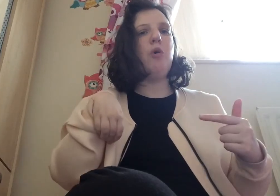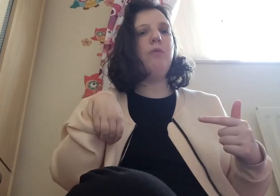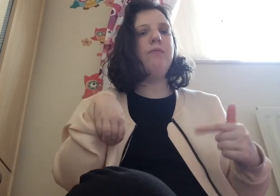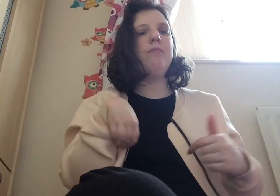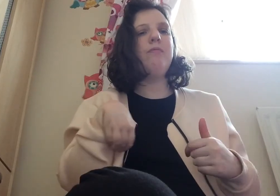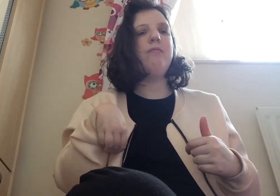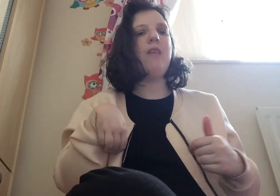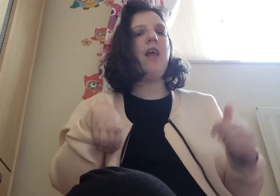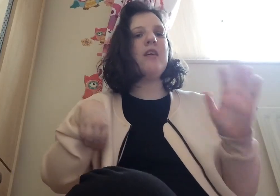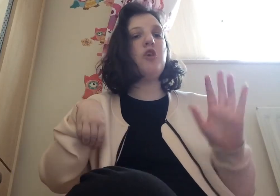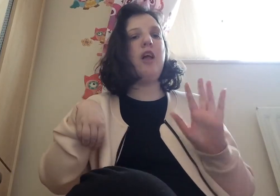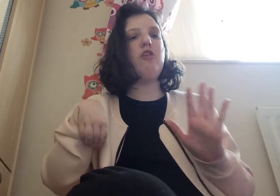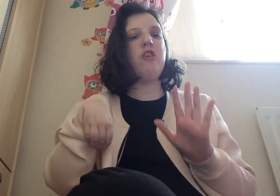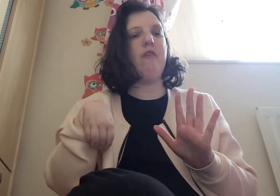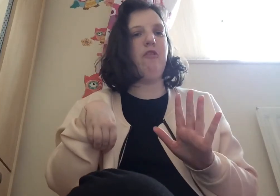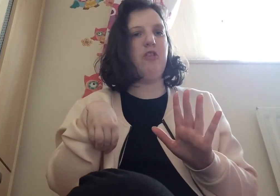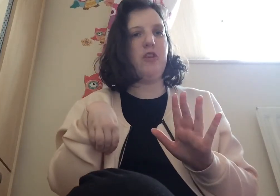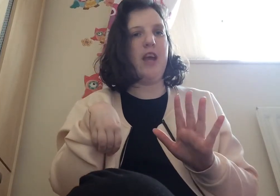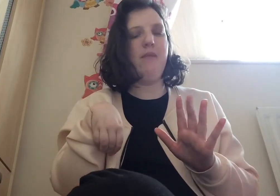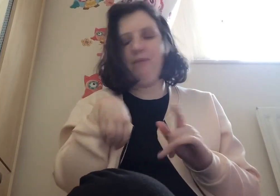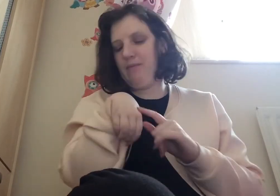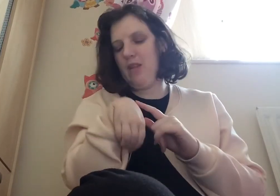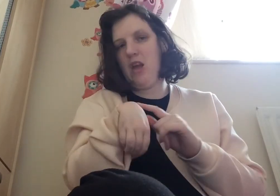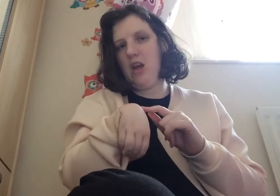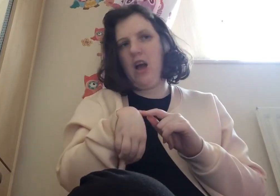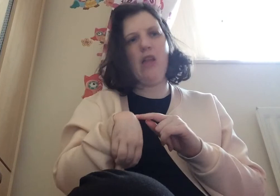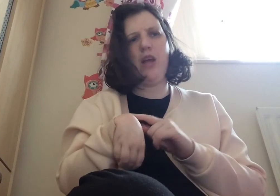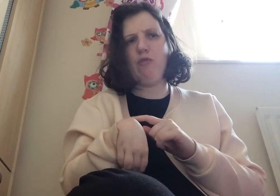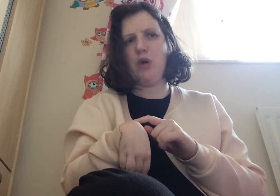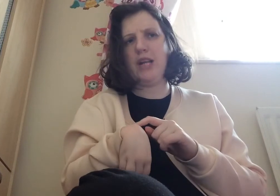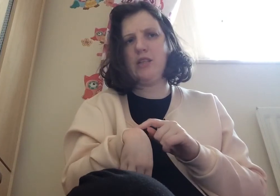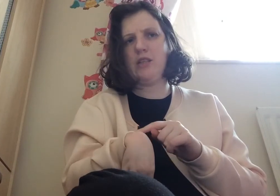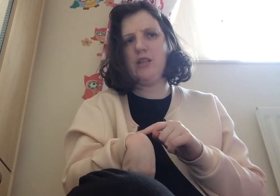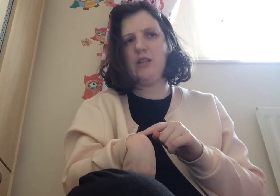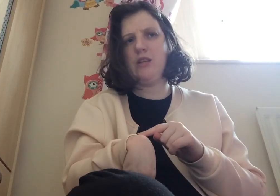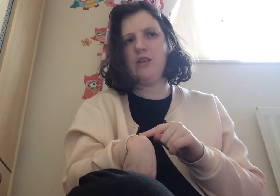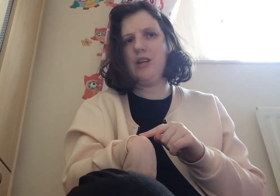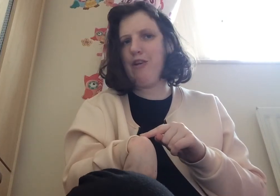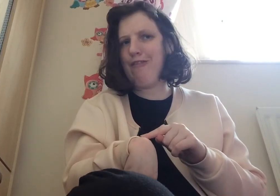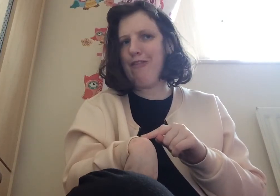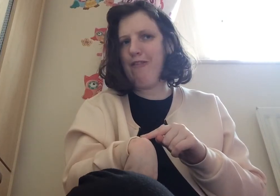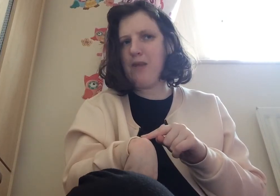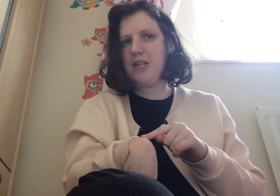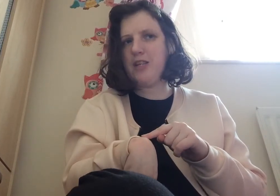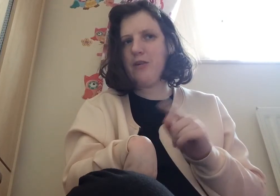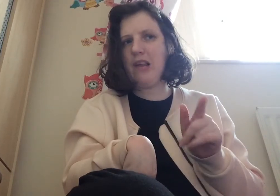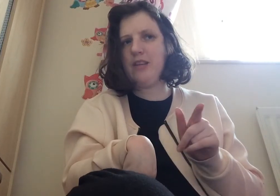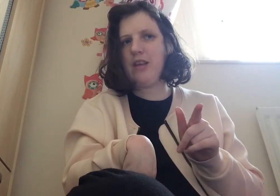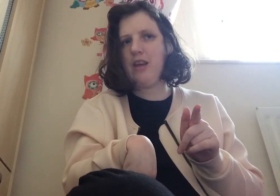that's all i've got time for for today i think i praised enough information to alice there